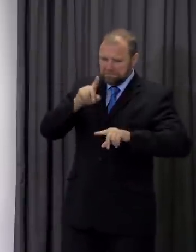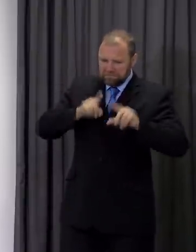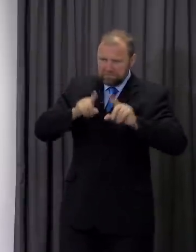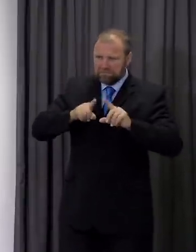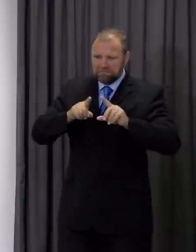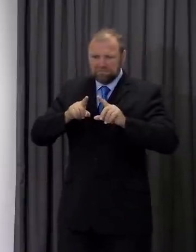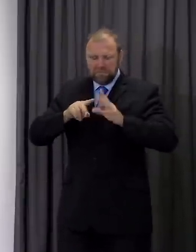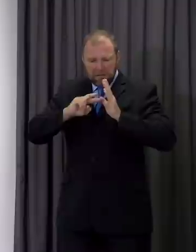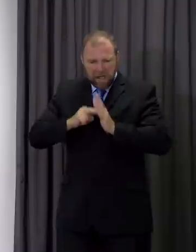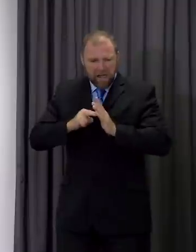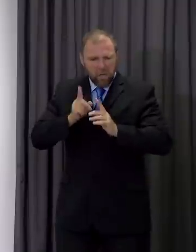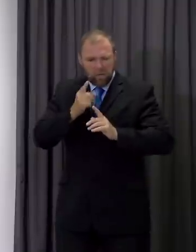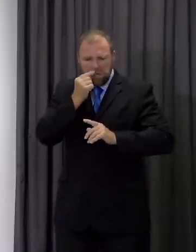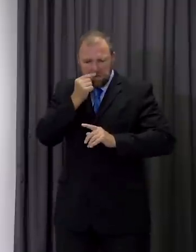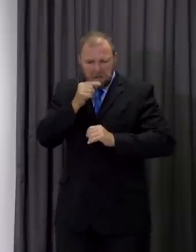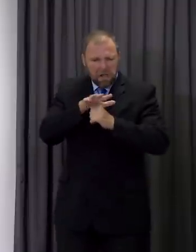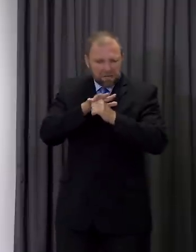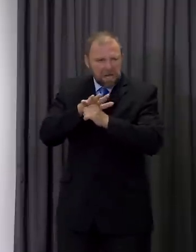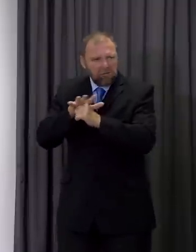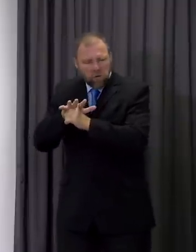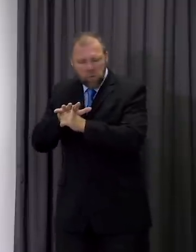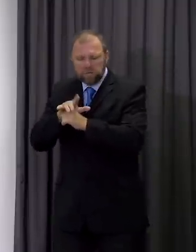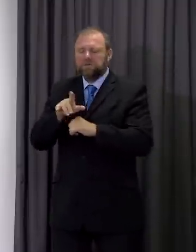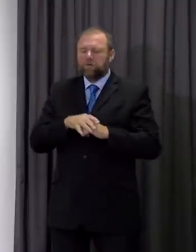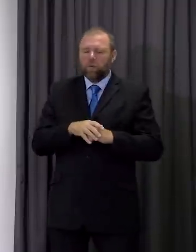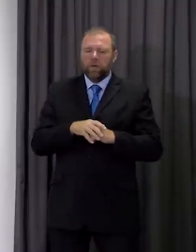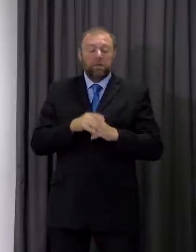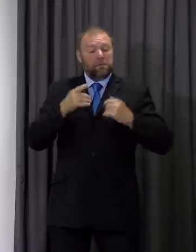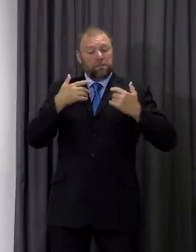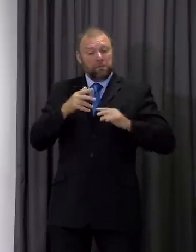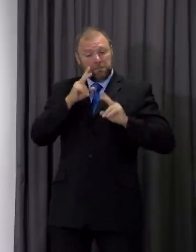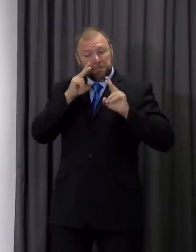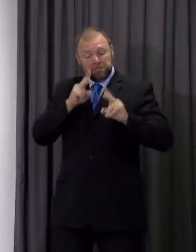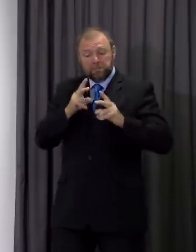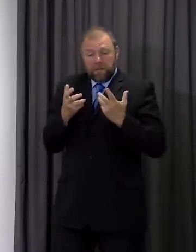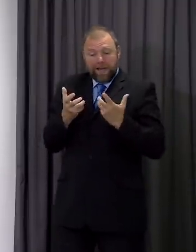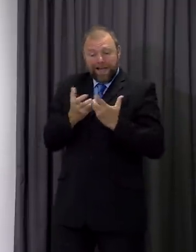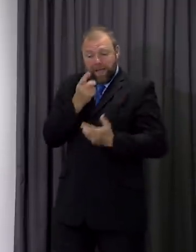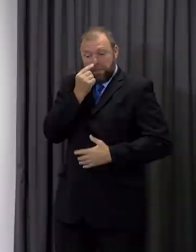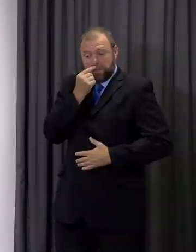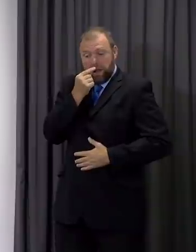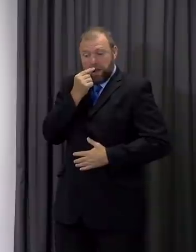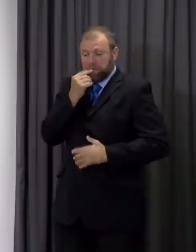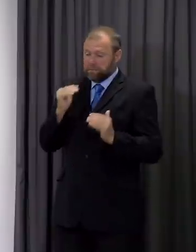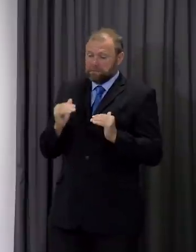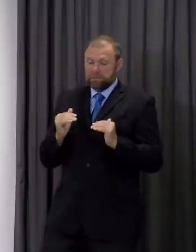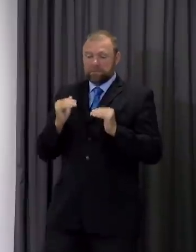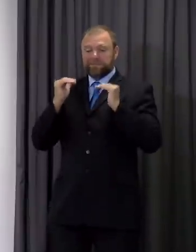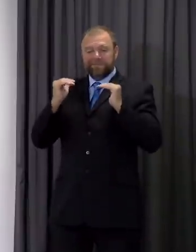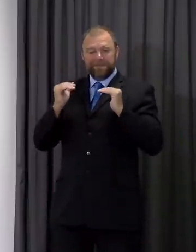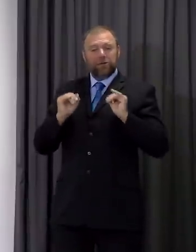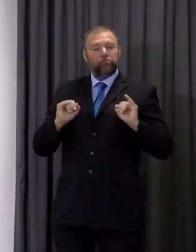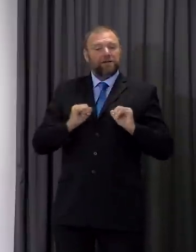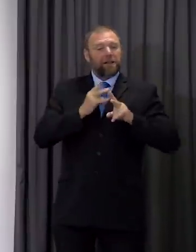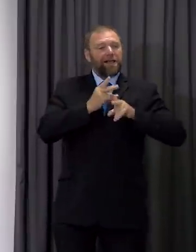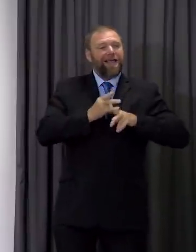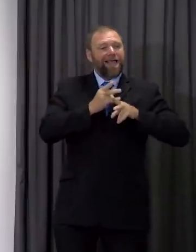looking at what that then means we need to do. So we've looked at how we could go about increasing our critical care capacity again. We've